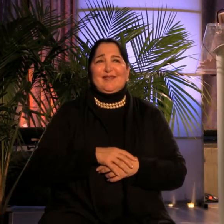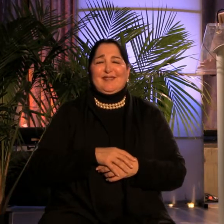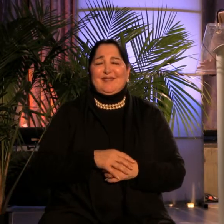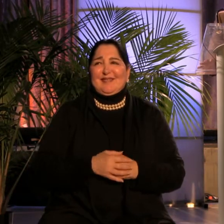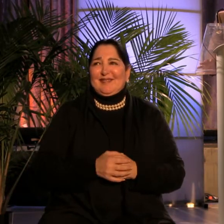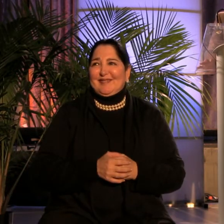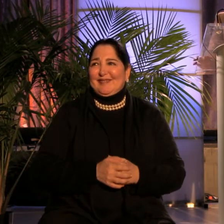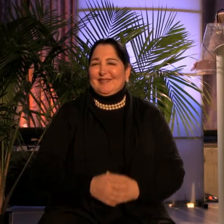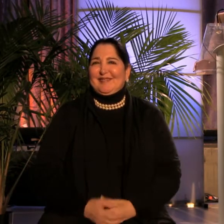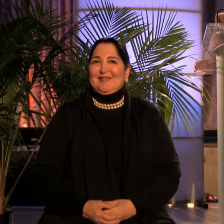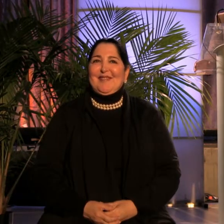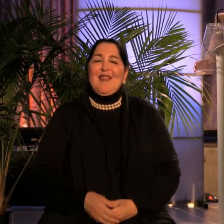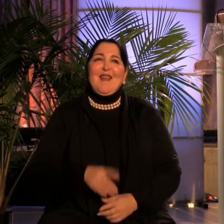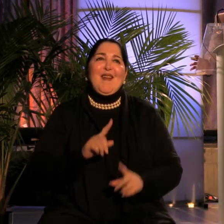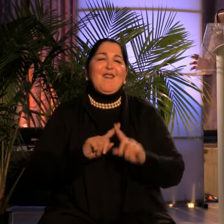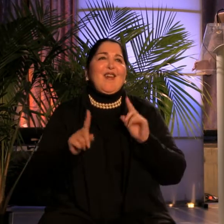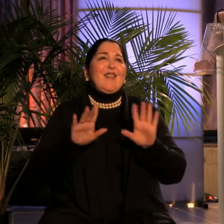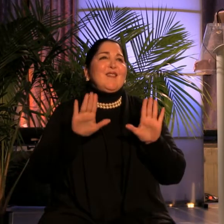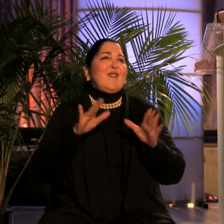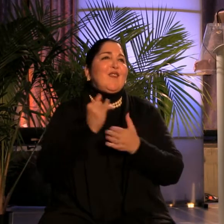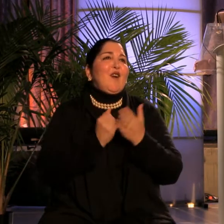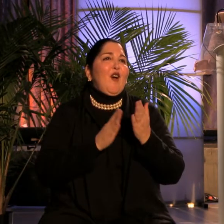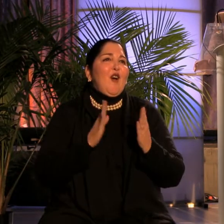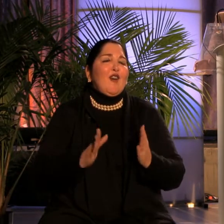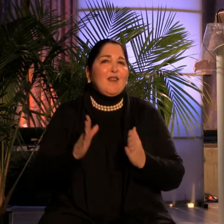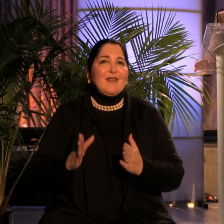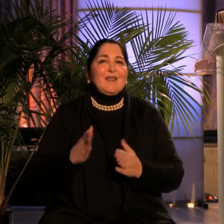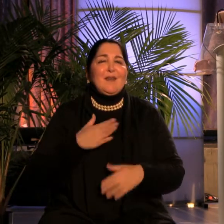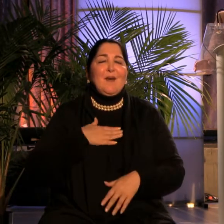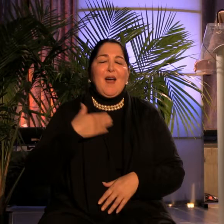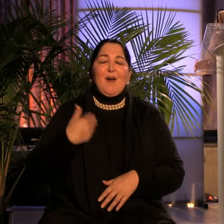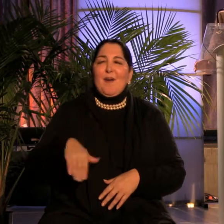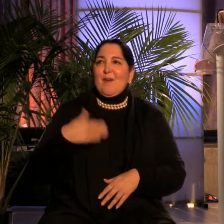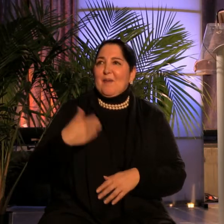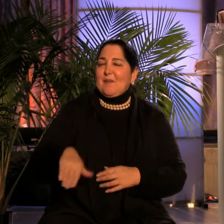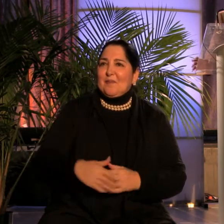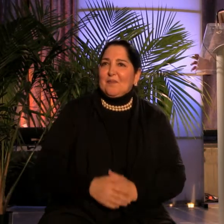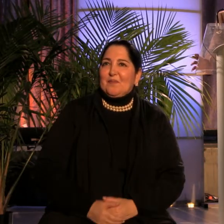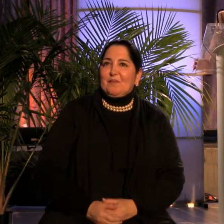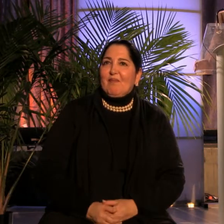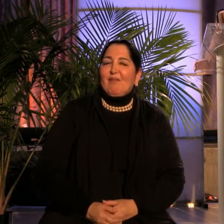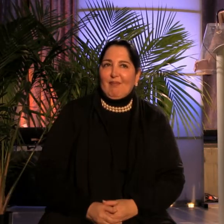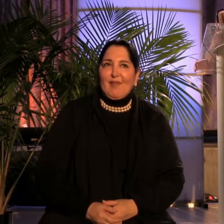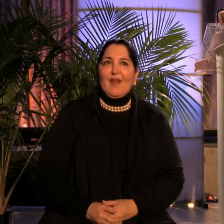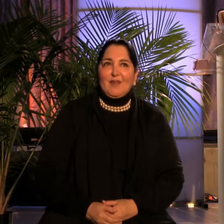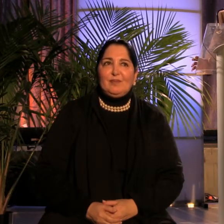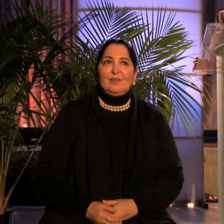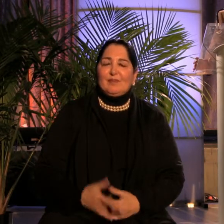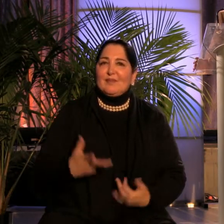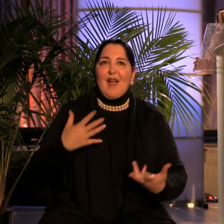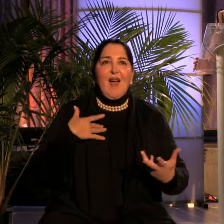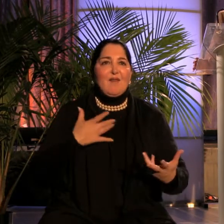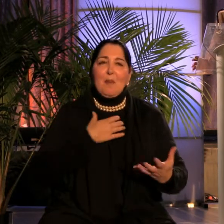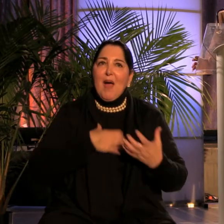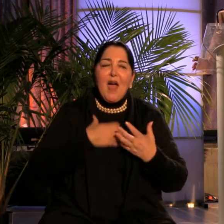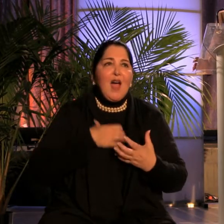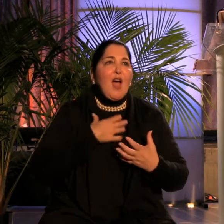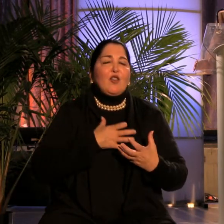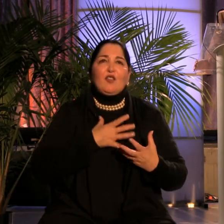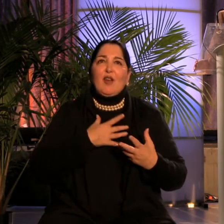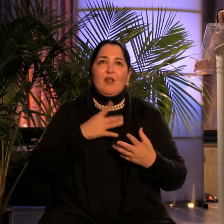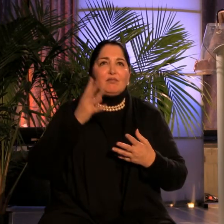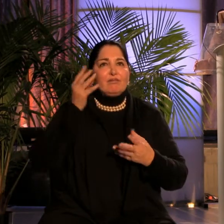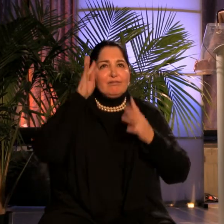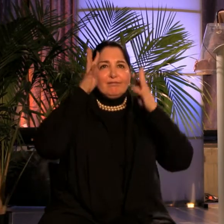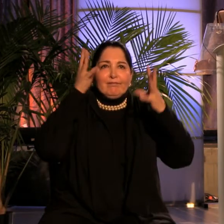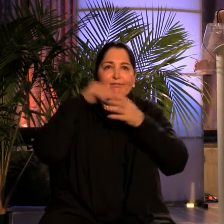But these incredible artists, my lord, have attacked it. With such passion and intellect